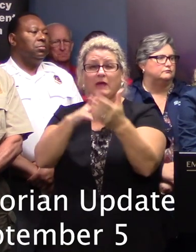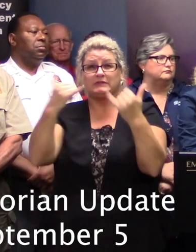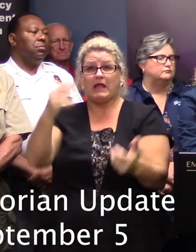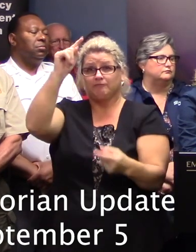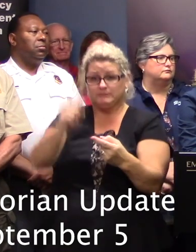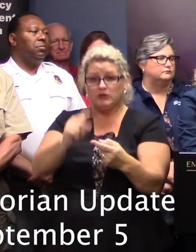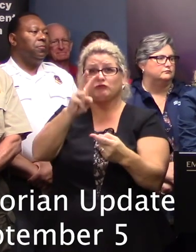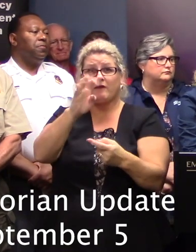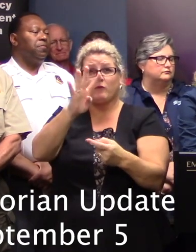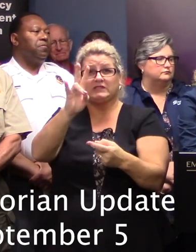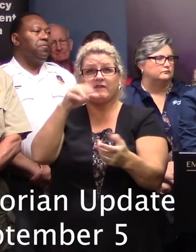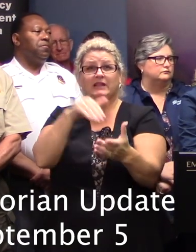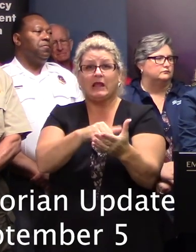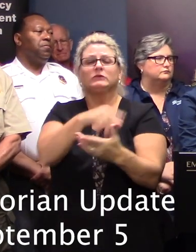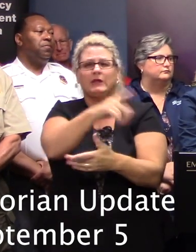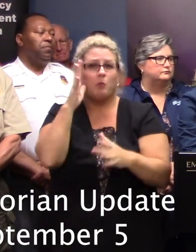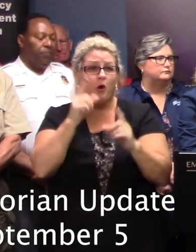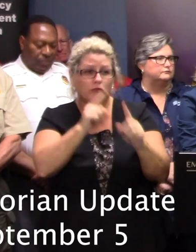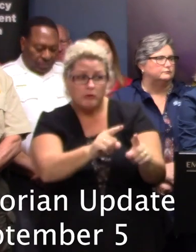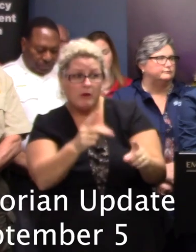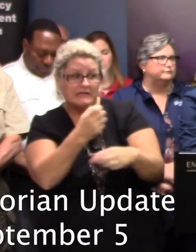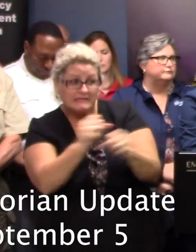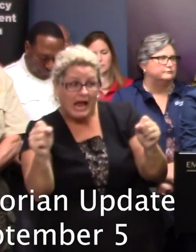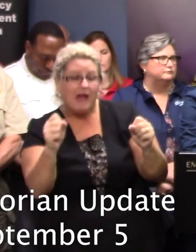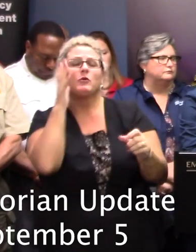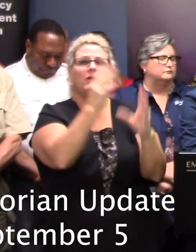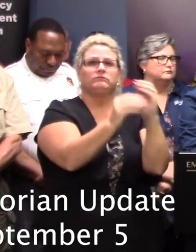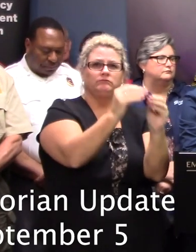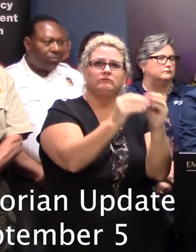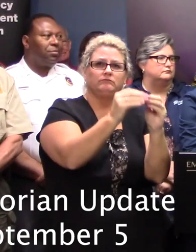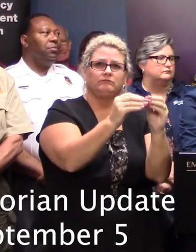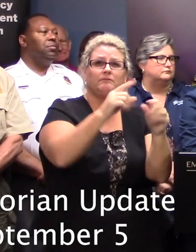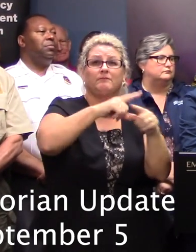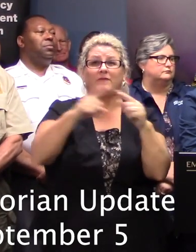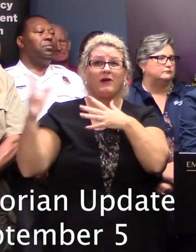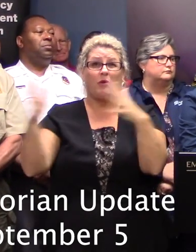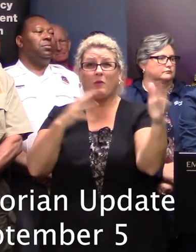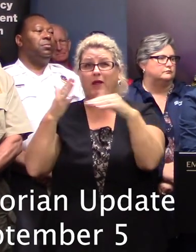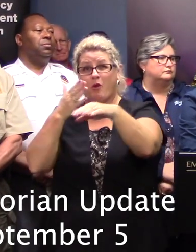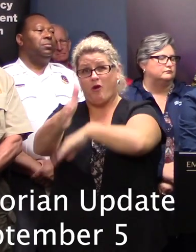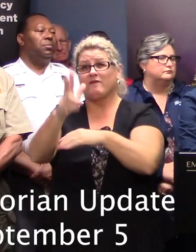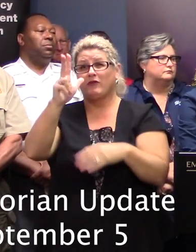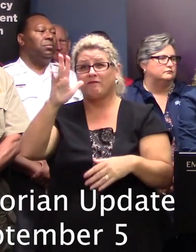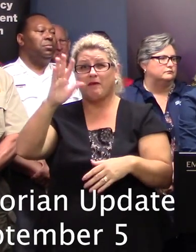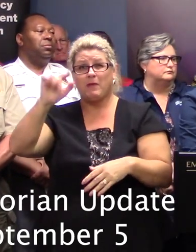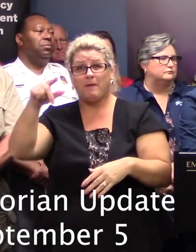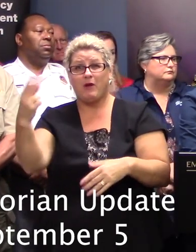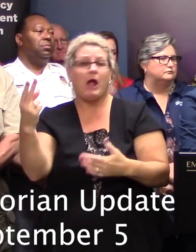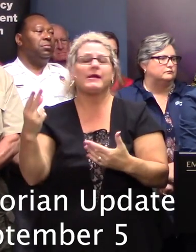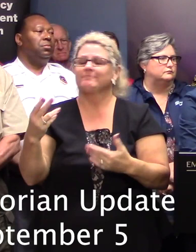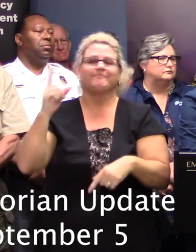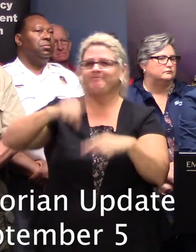and where they can and do so safely but when the wind goes above 35 miles per hour they